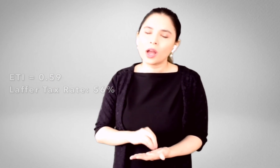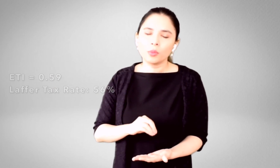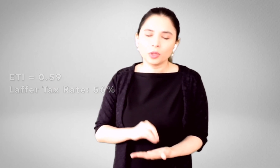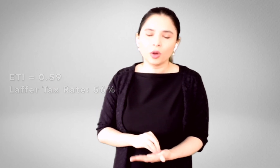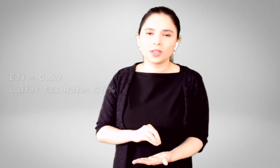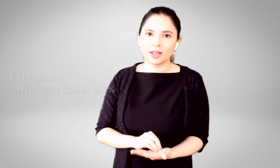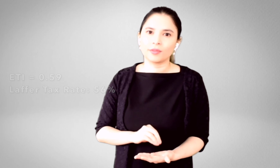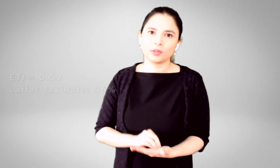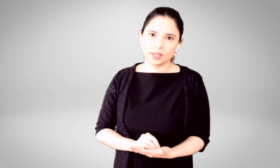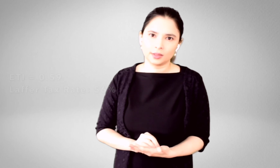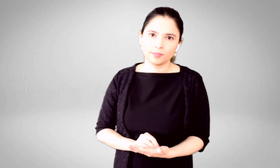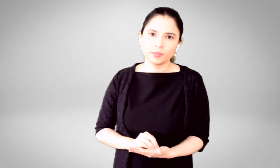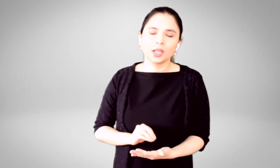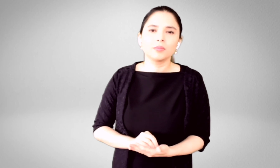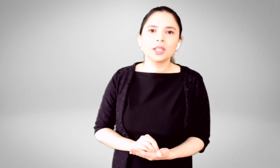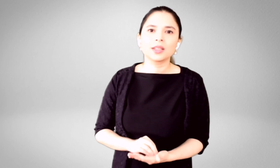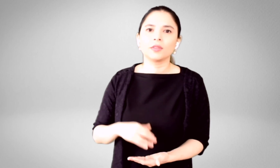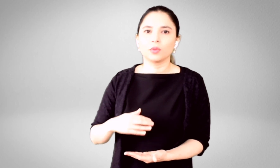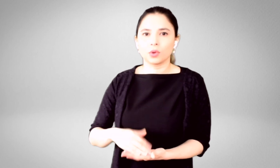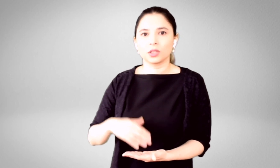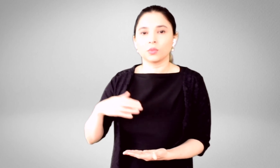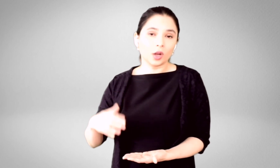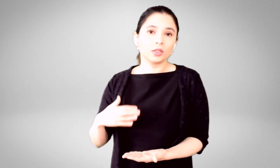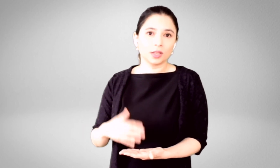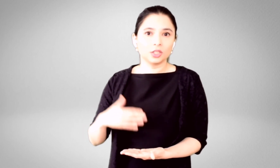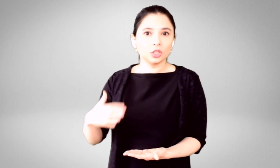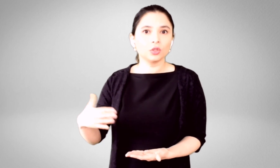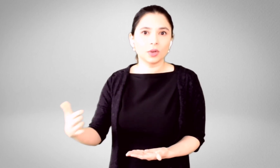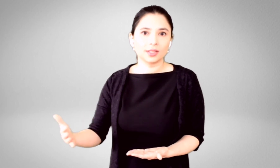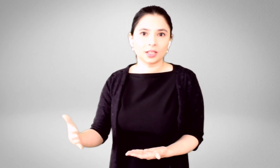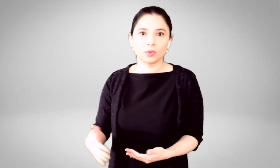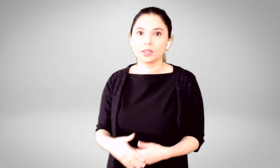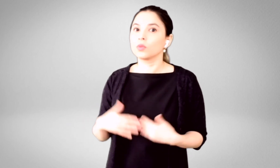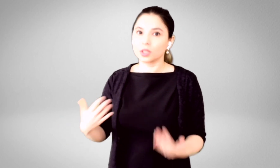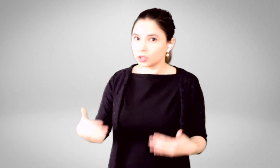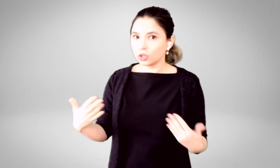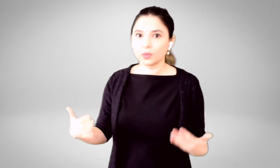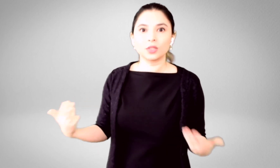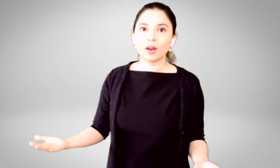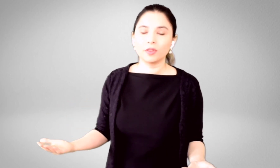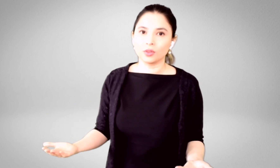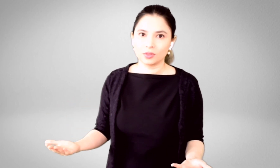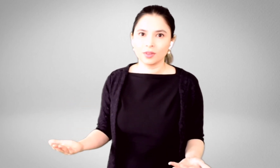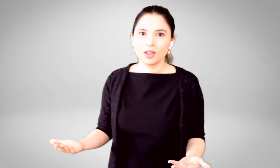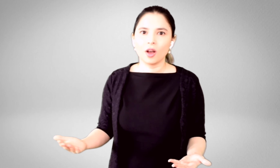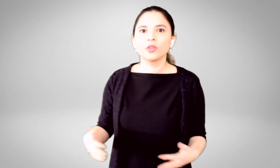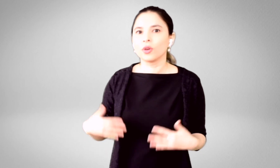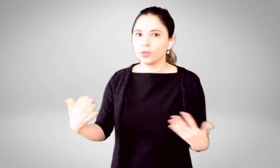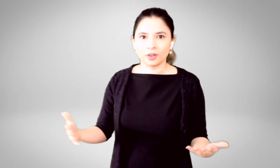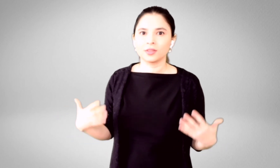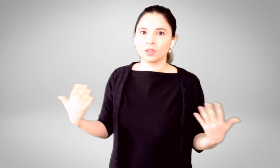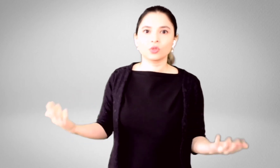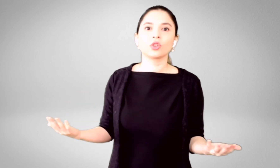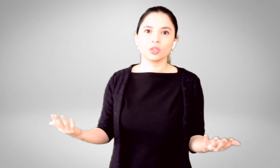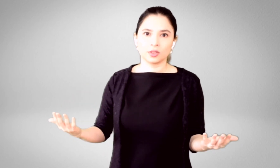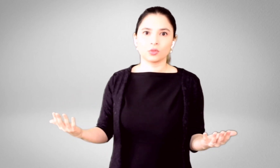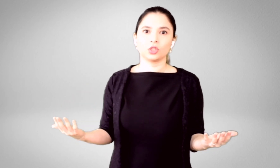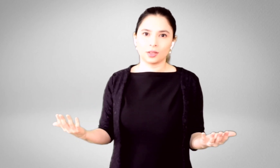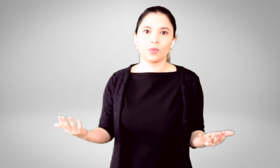well below its laffer rate. It means that if you wanted to continue to raise tax rates, would continue to raise revenues, although there's distortions associated